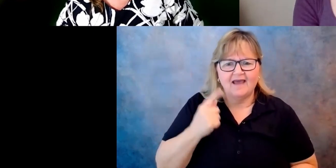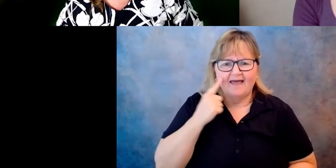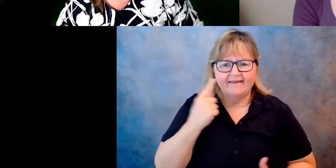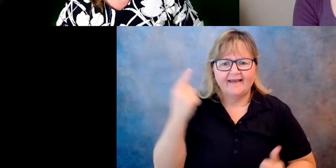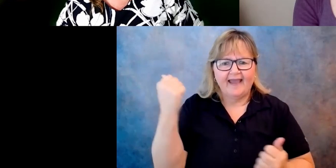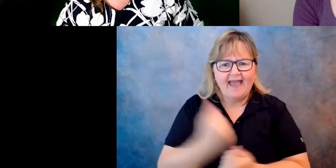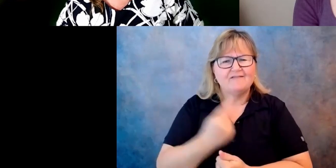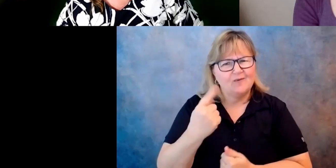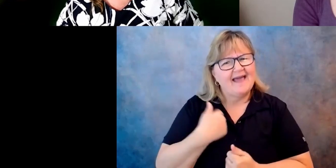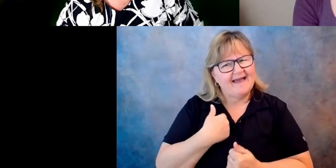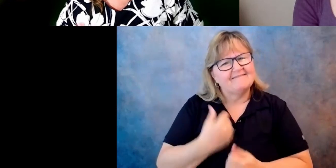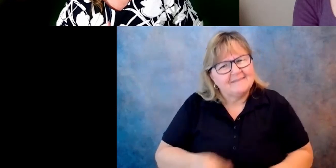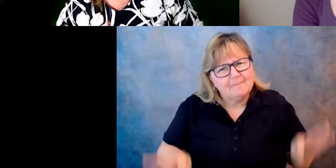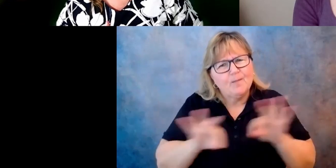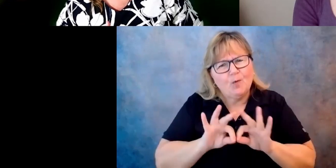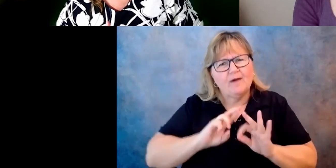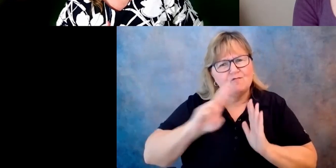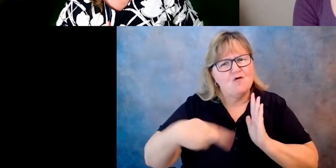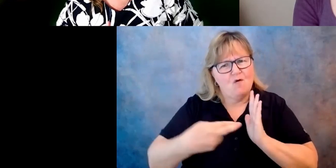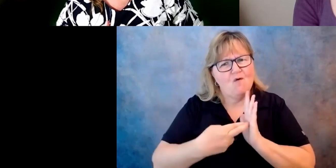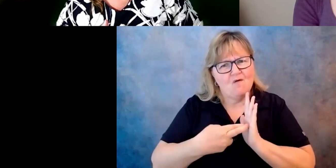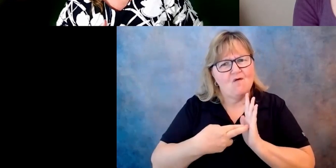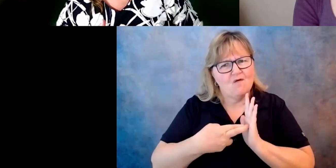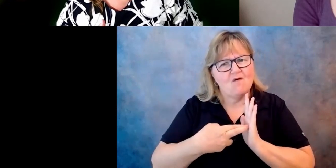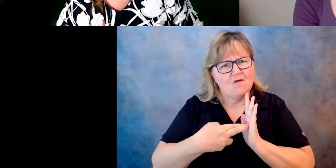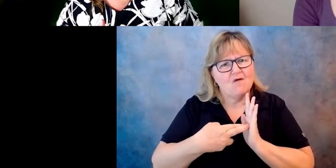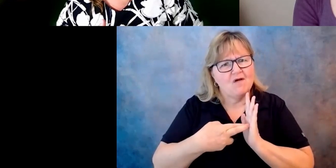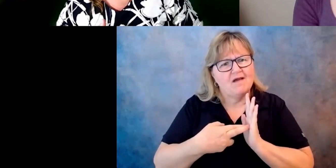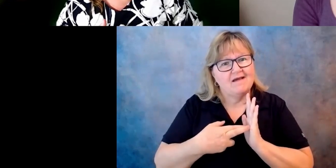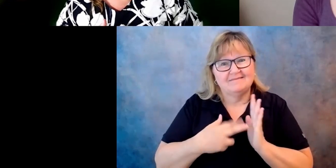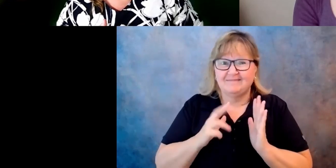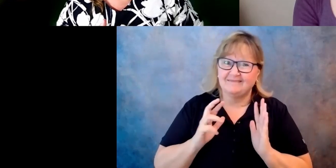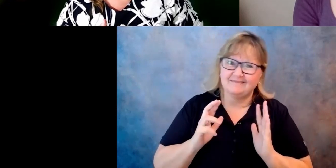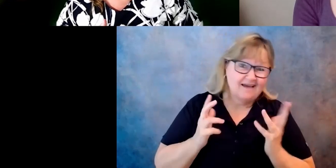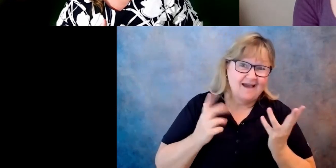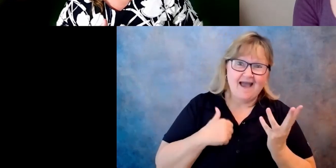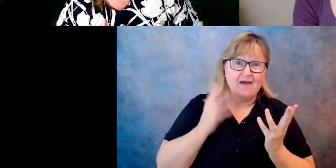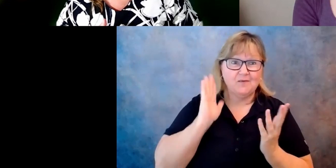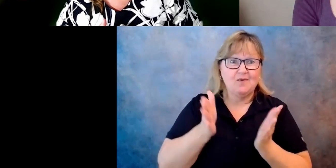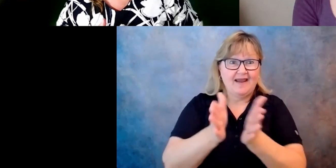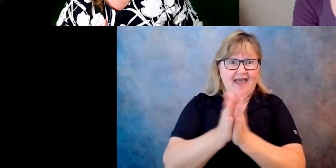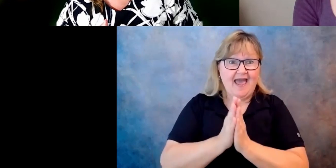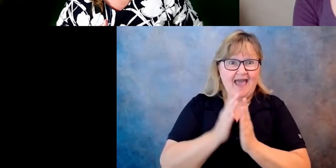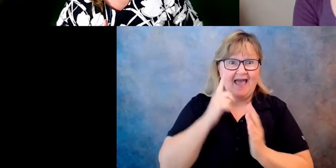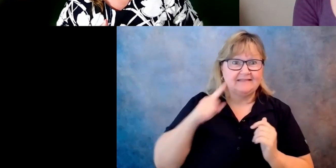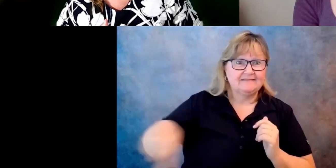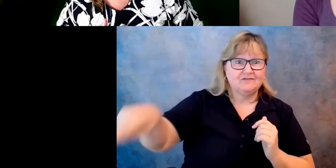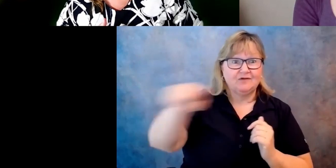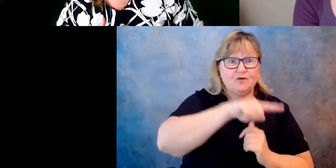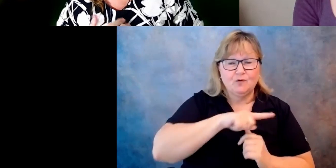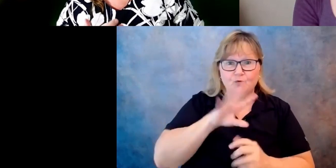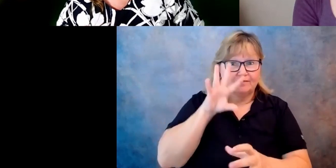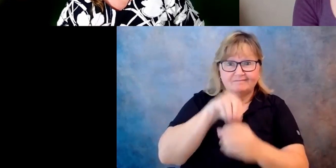Um, I would ask that, that, you know, you think about becoming a member of the U S International Council on